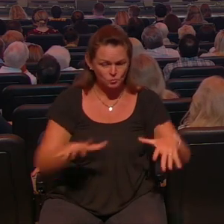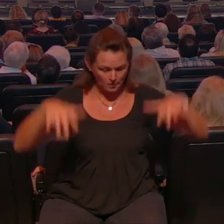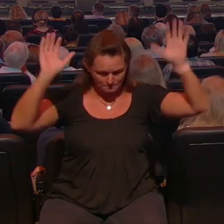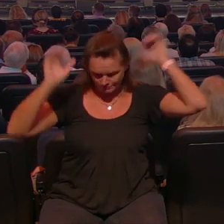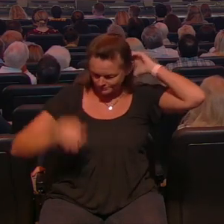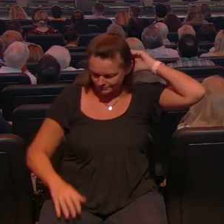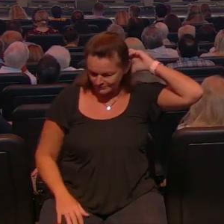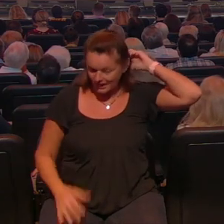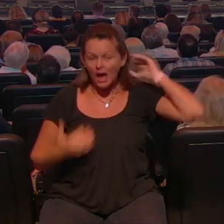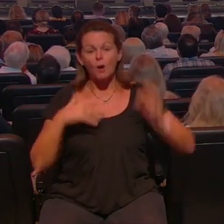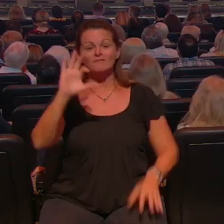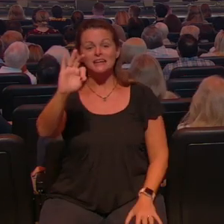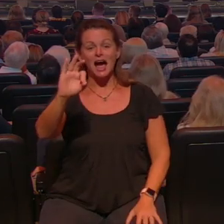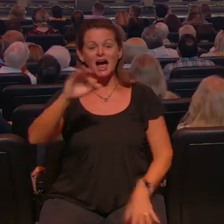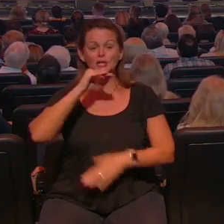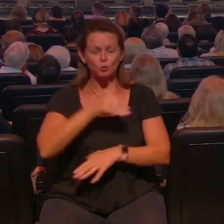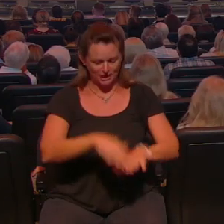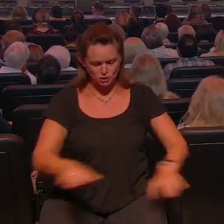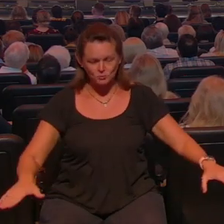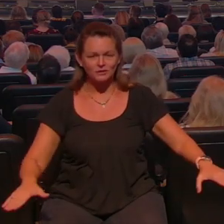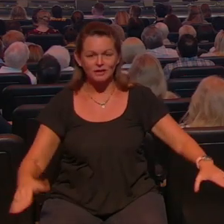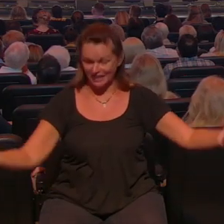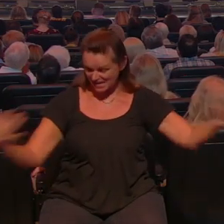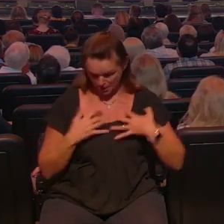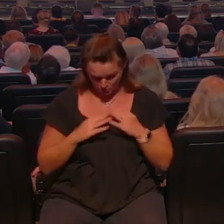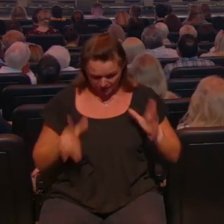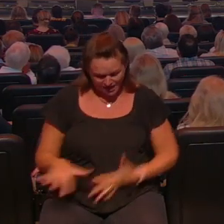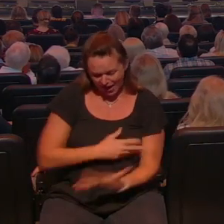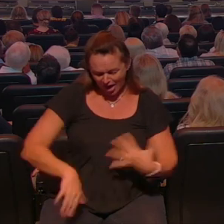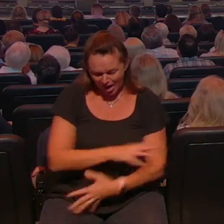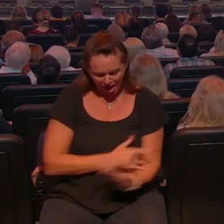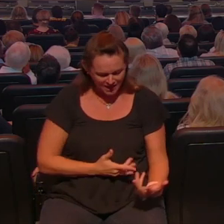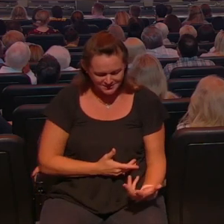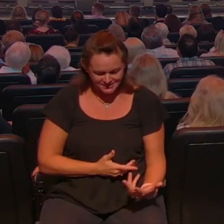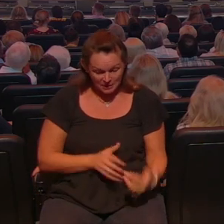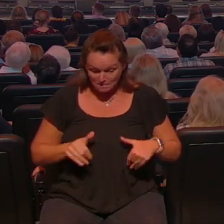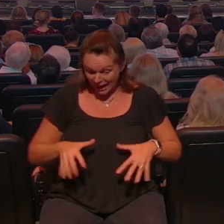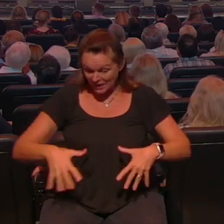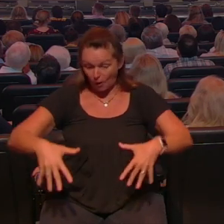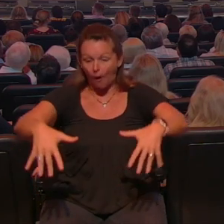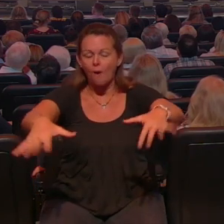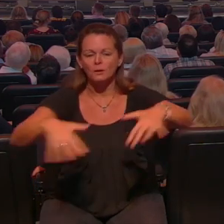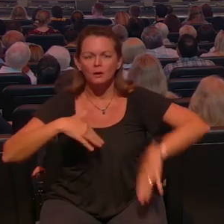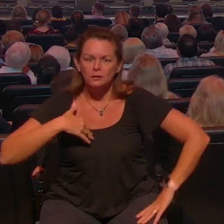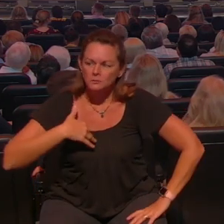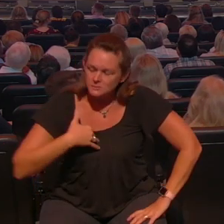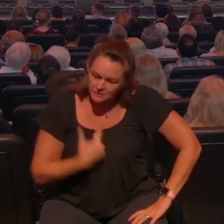anyway um no I love them all and um but uh but I don't have the energy for all of them anymore but uh but we got these three